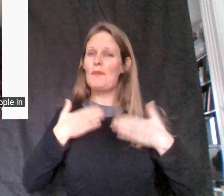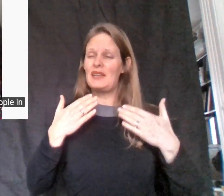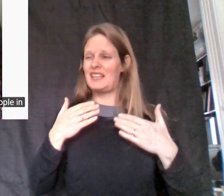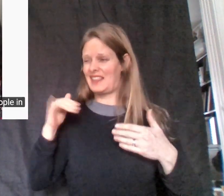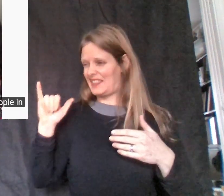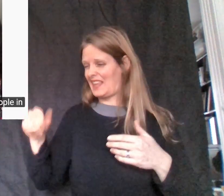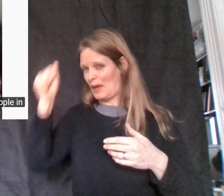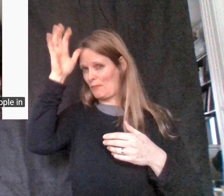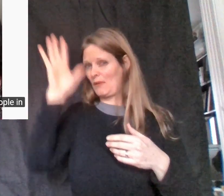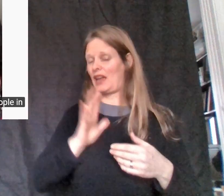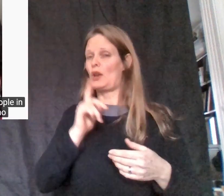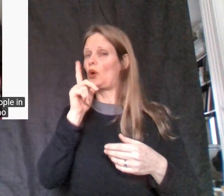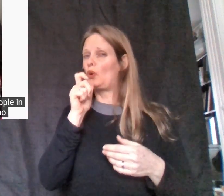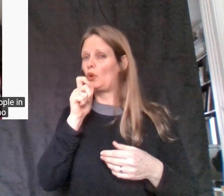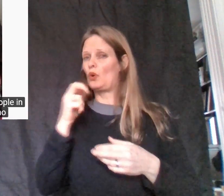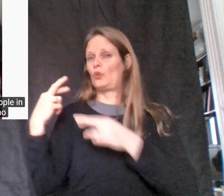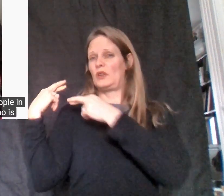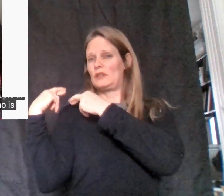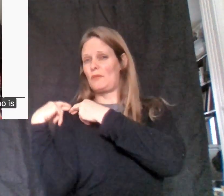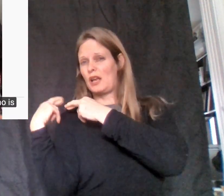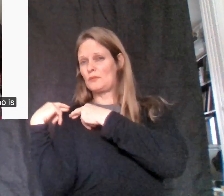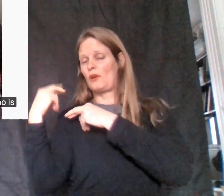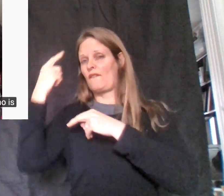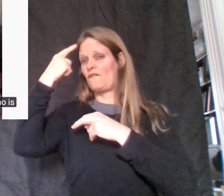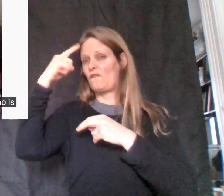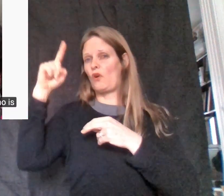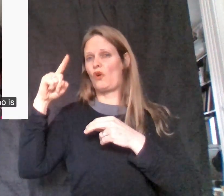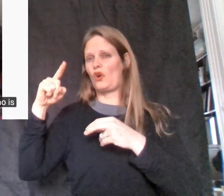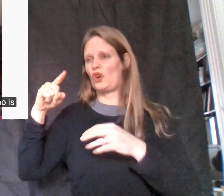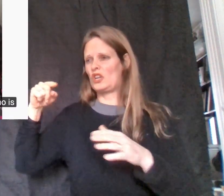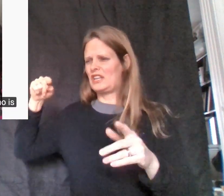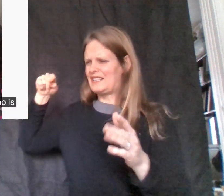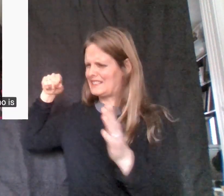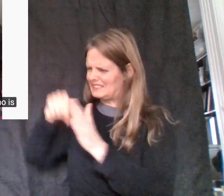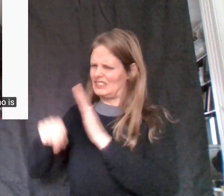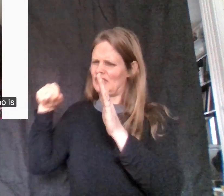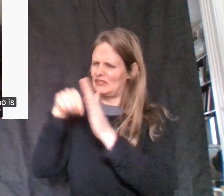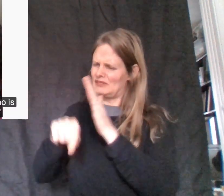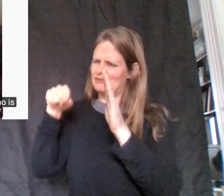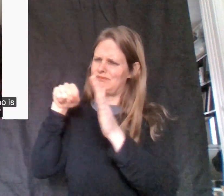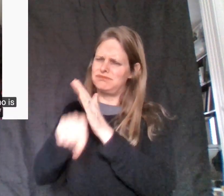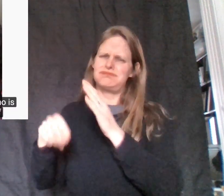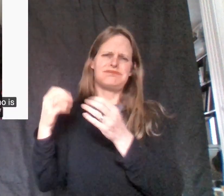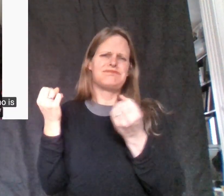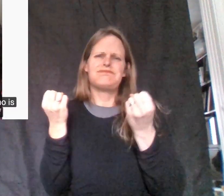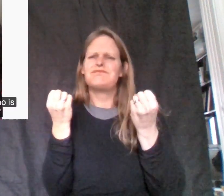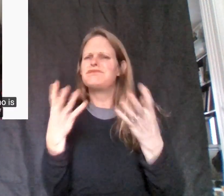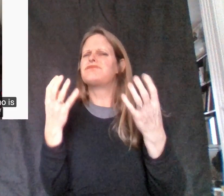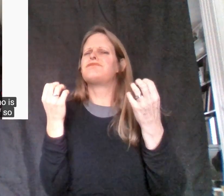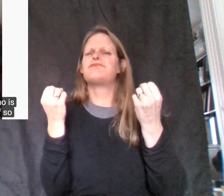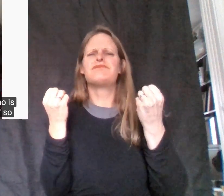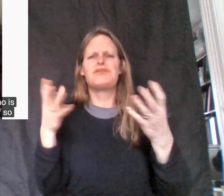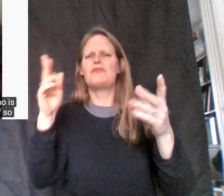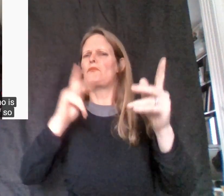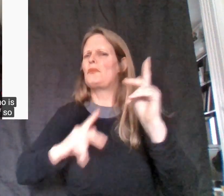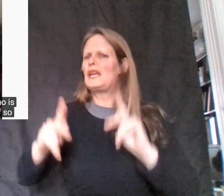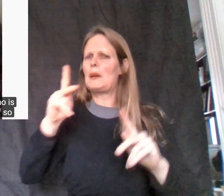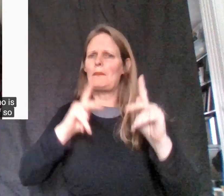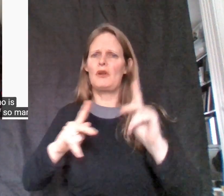this man who was responsible for the slaughter of so many